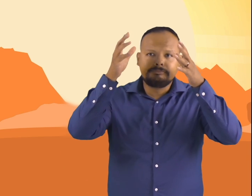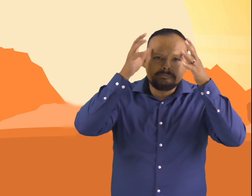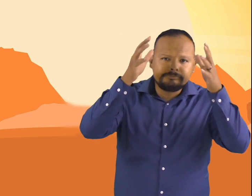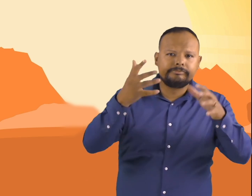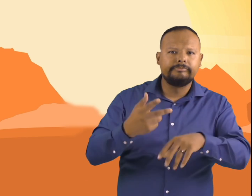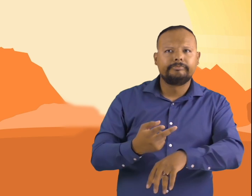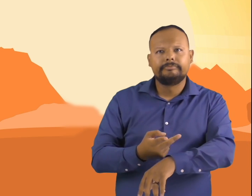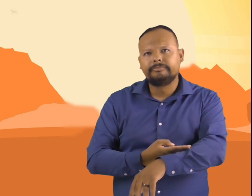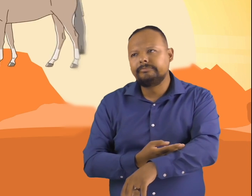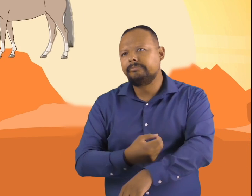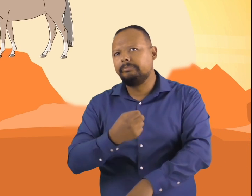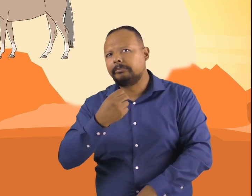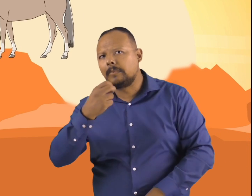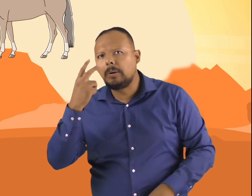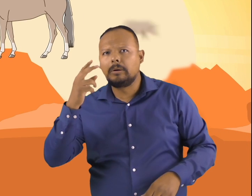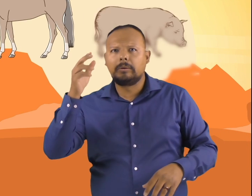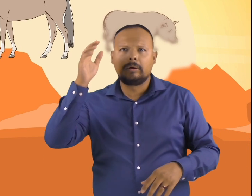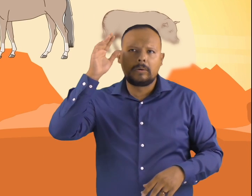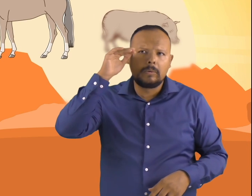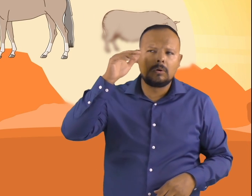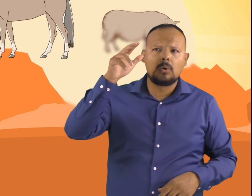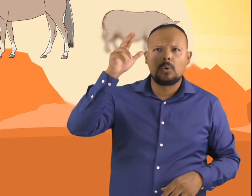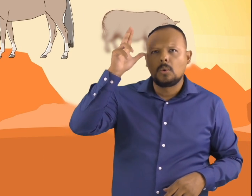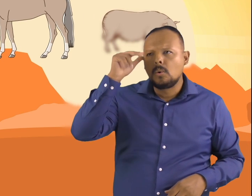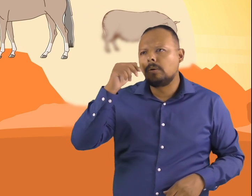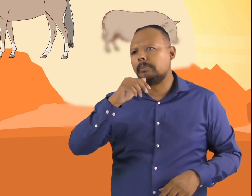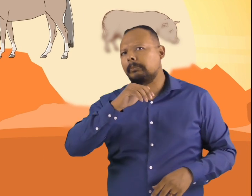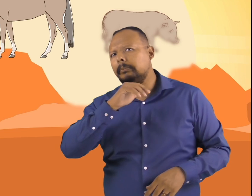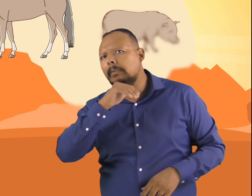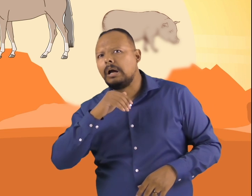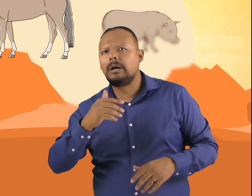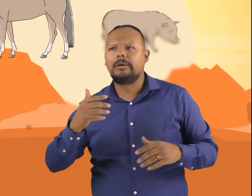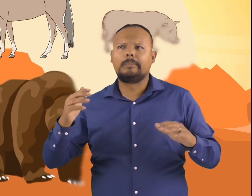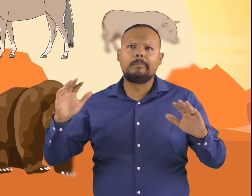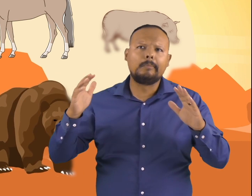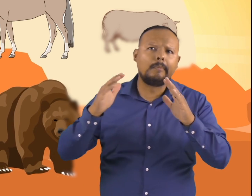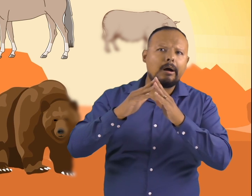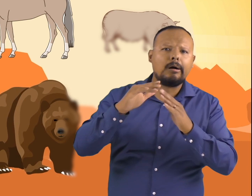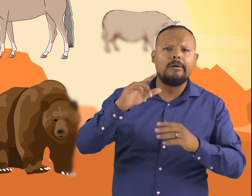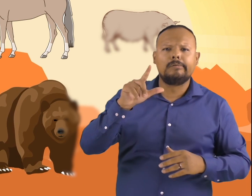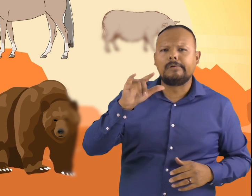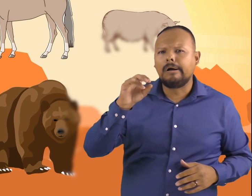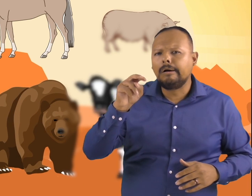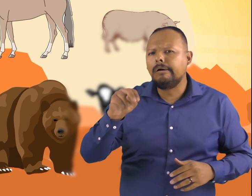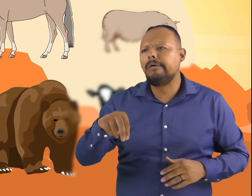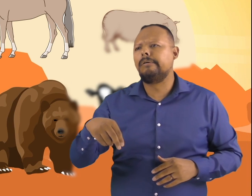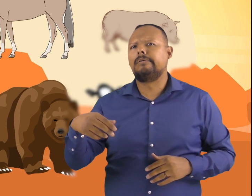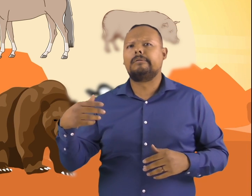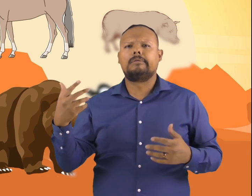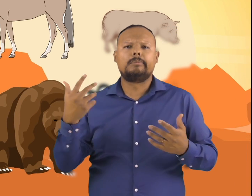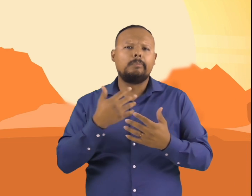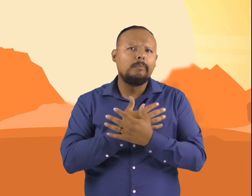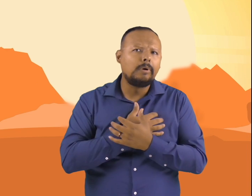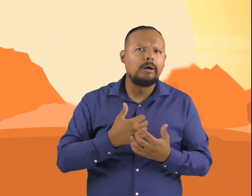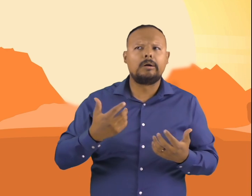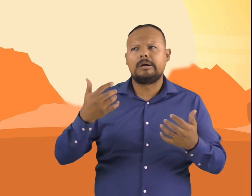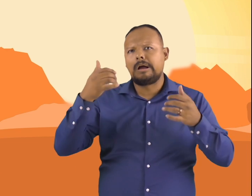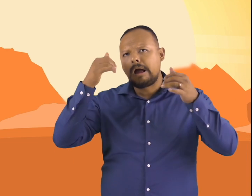donkeys, horses, pigs, mountain lions, bears, or cows. But they will